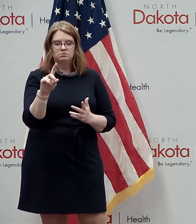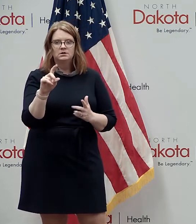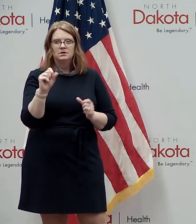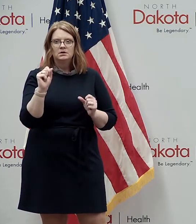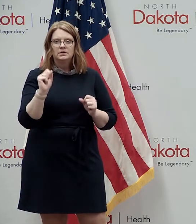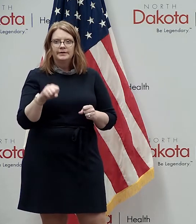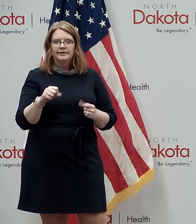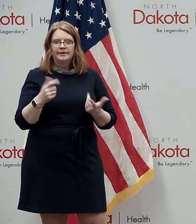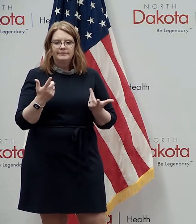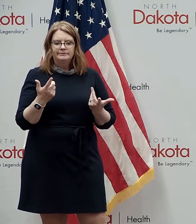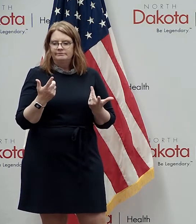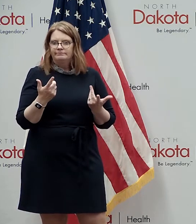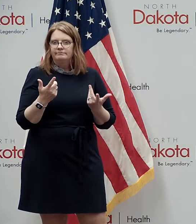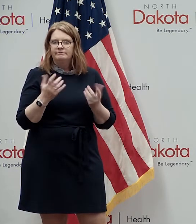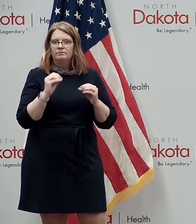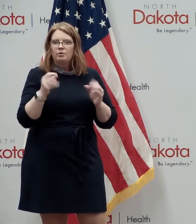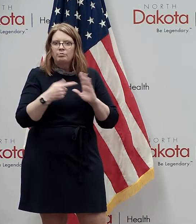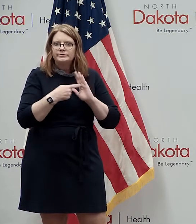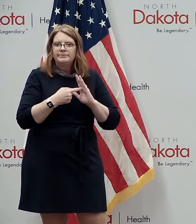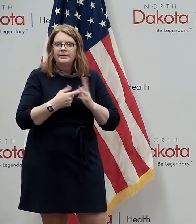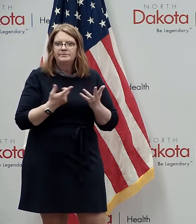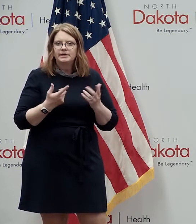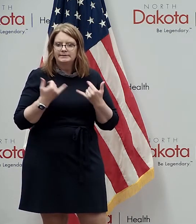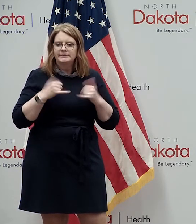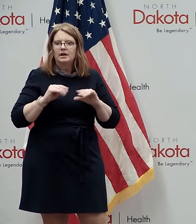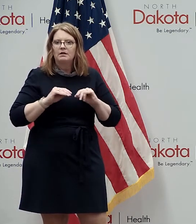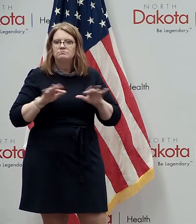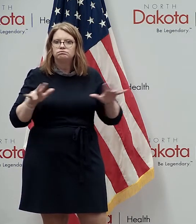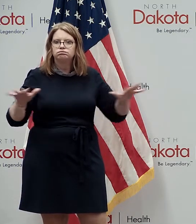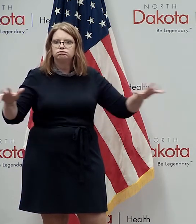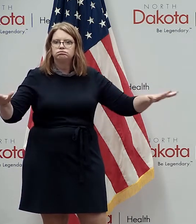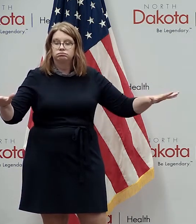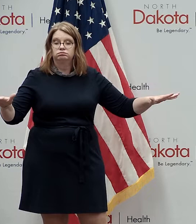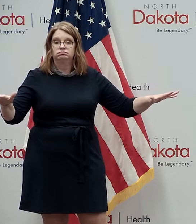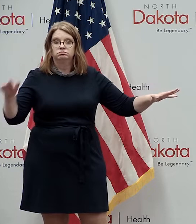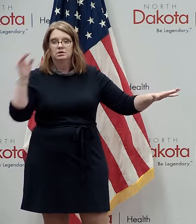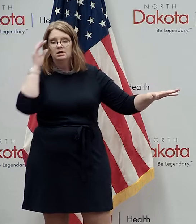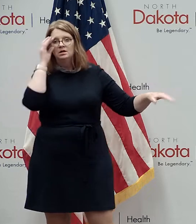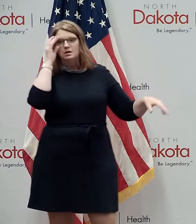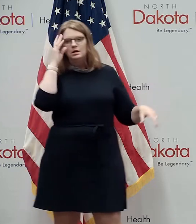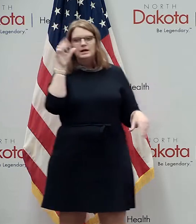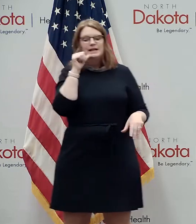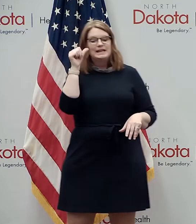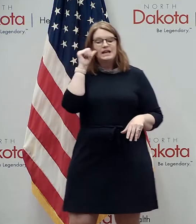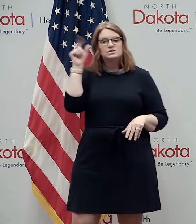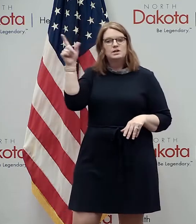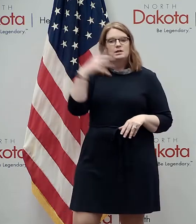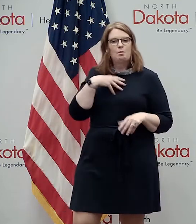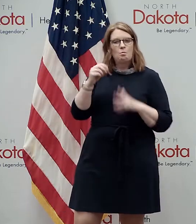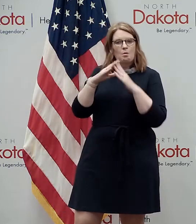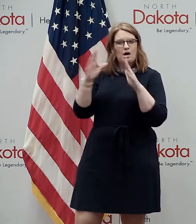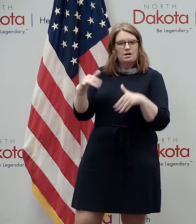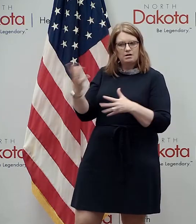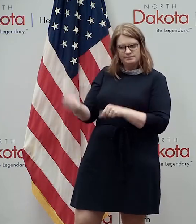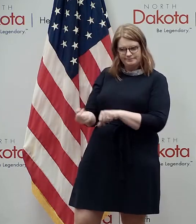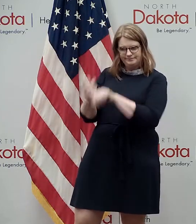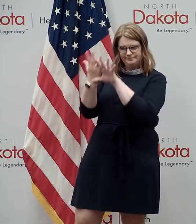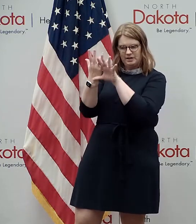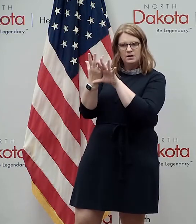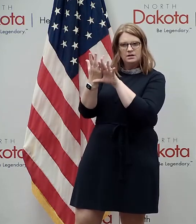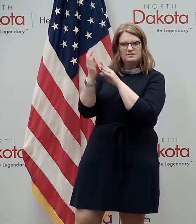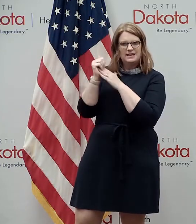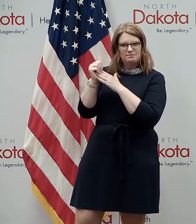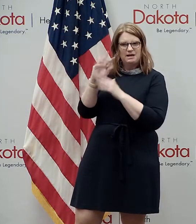virus and not even know it yesterday during our call with the White House Coronavirus Task Force led by Vice President